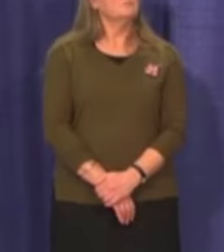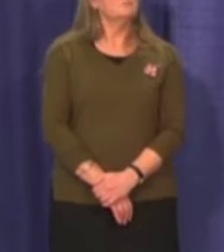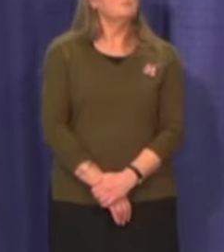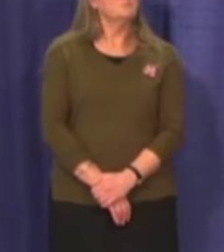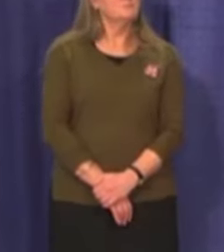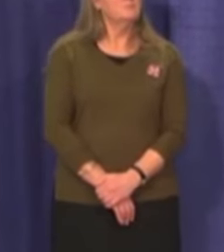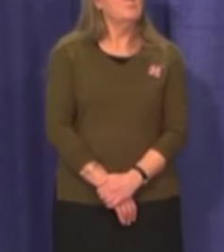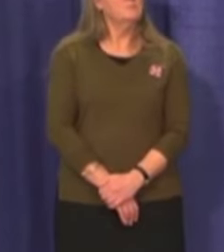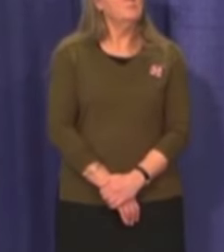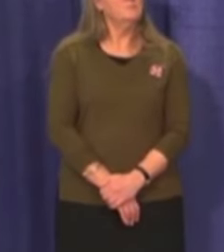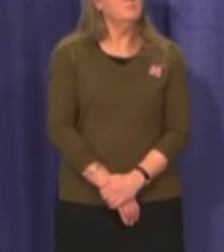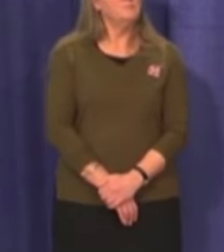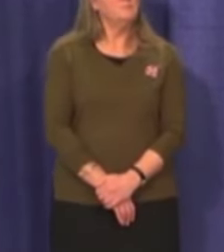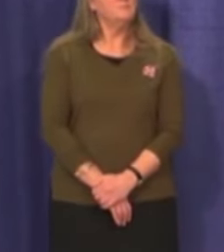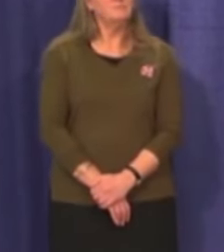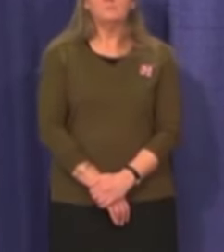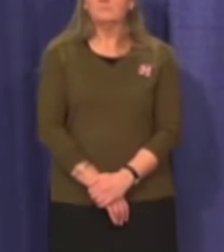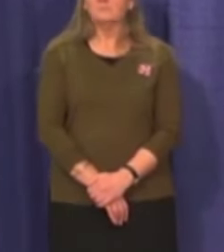idée pour explorer.